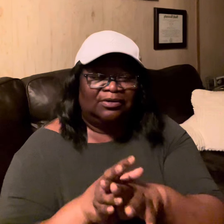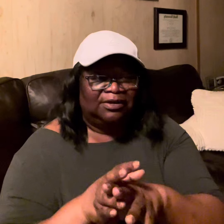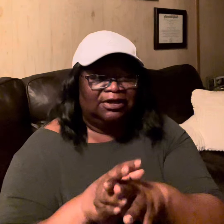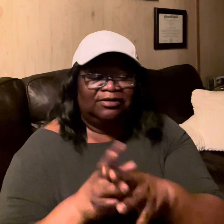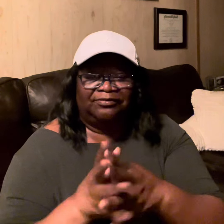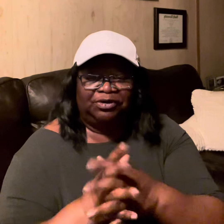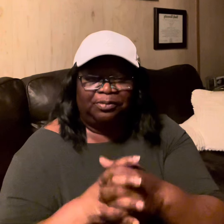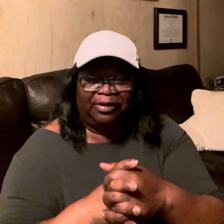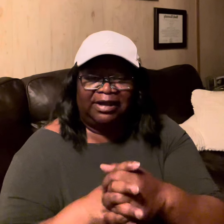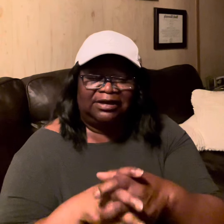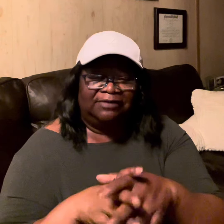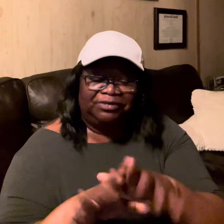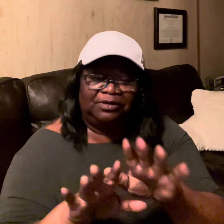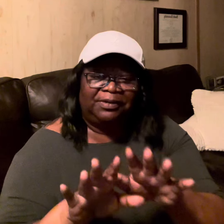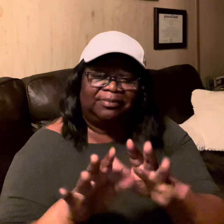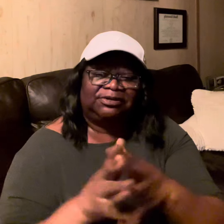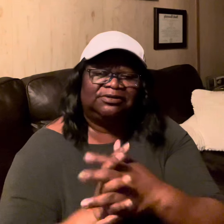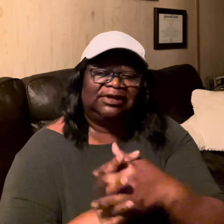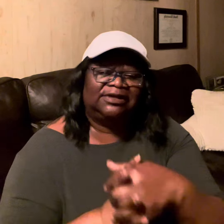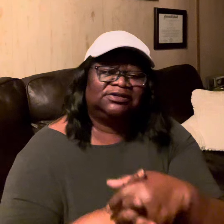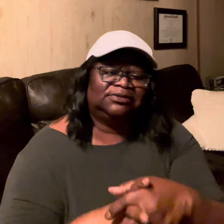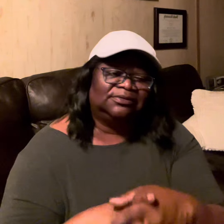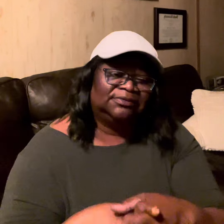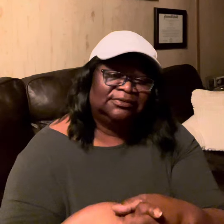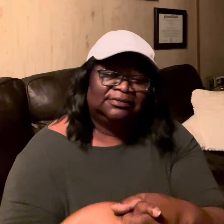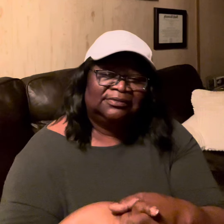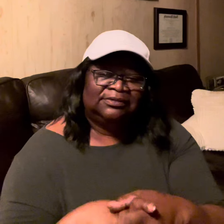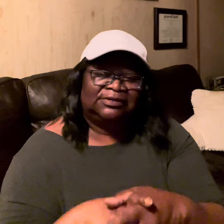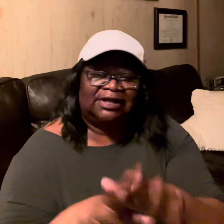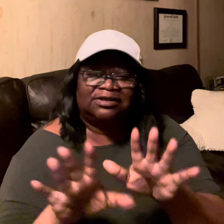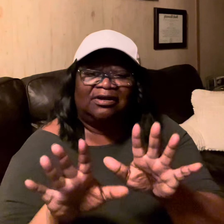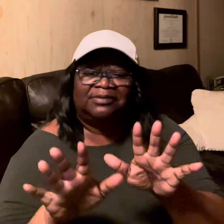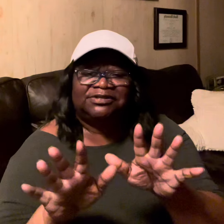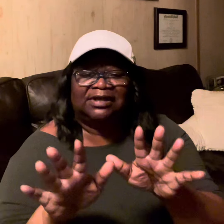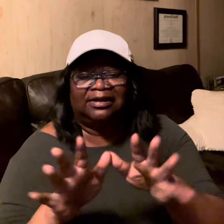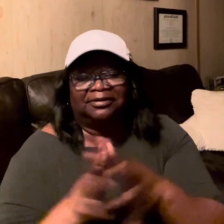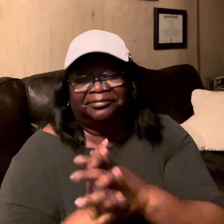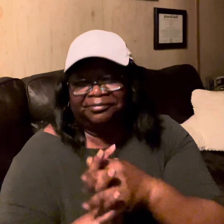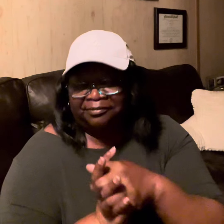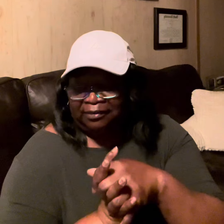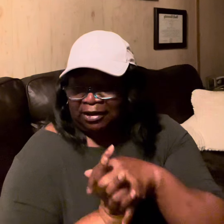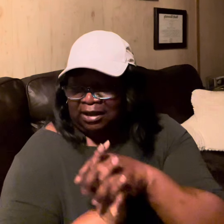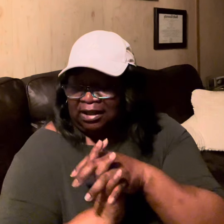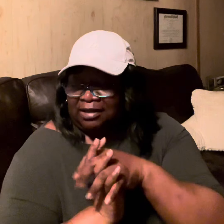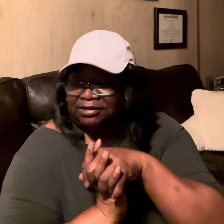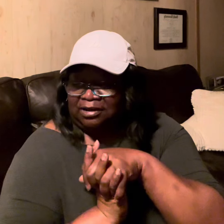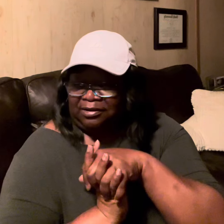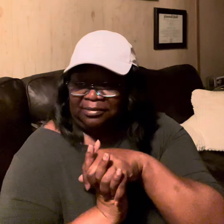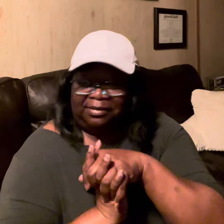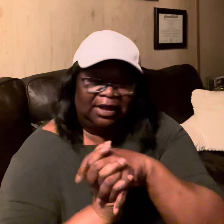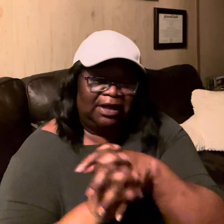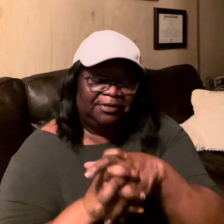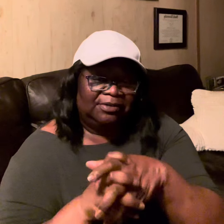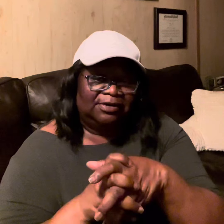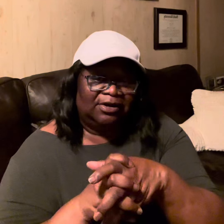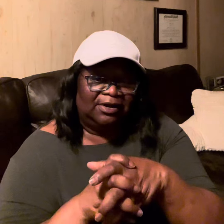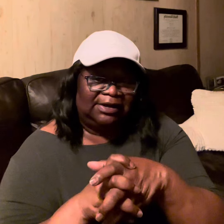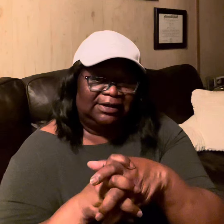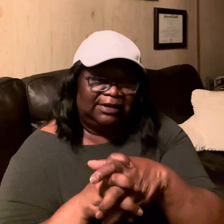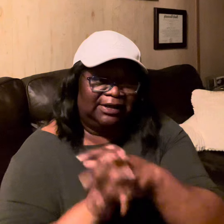if you pray enough you'll be able to do that too that's all I'm saying so I'm gonna call it a